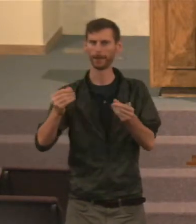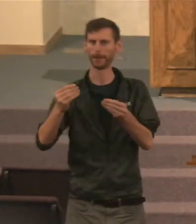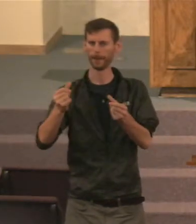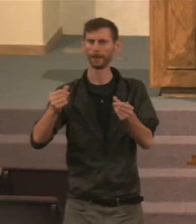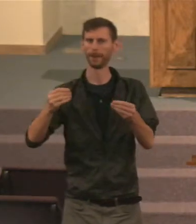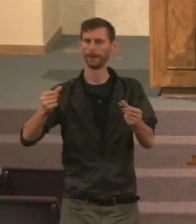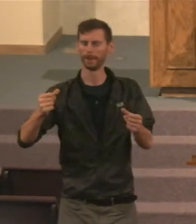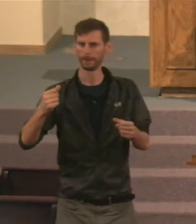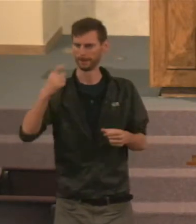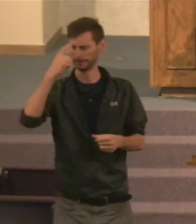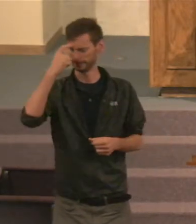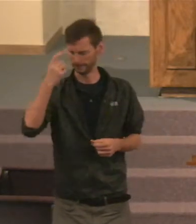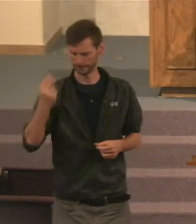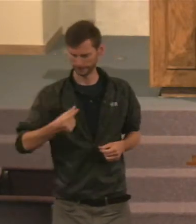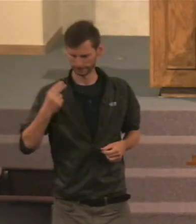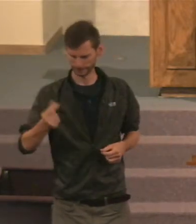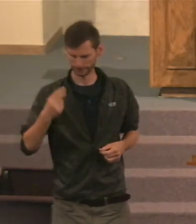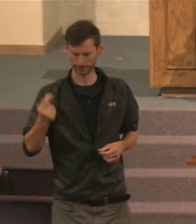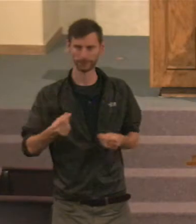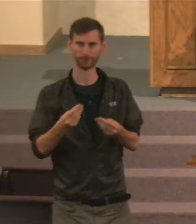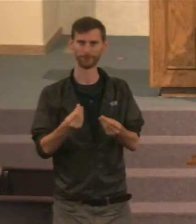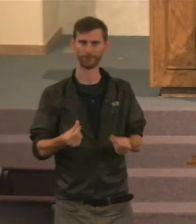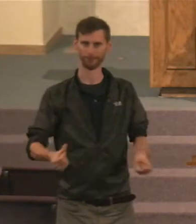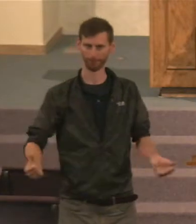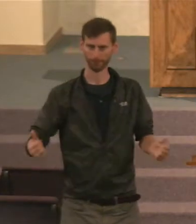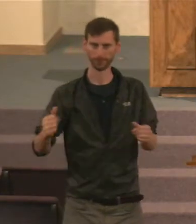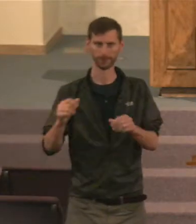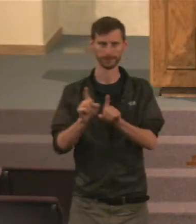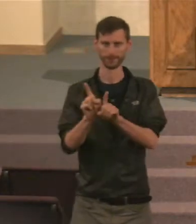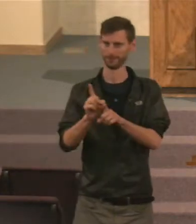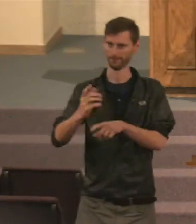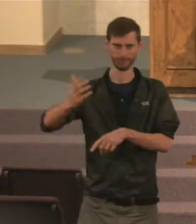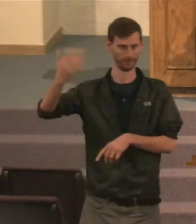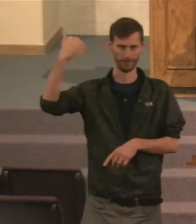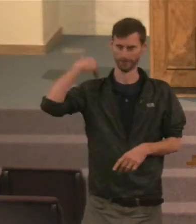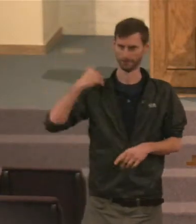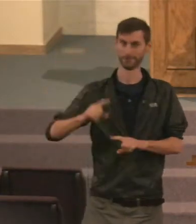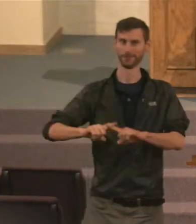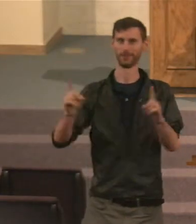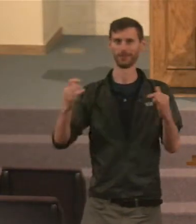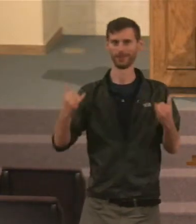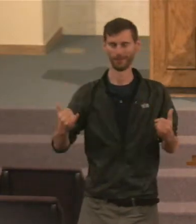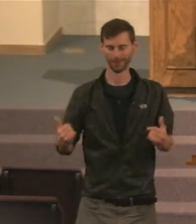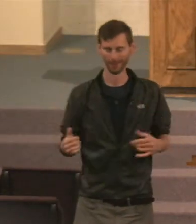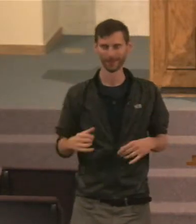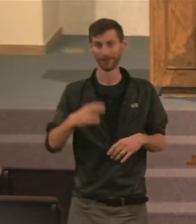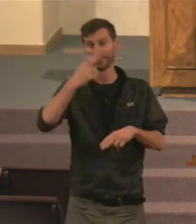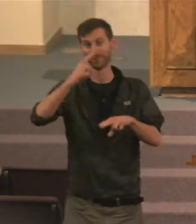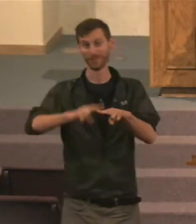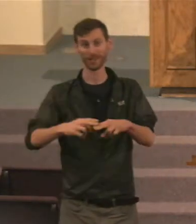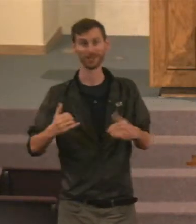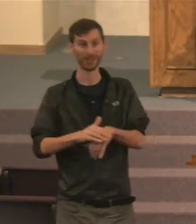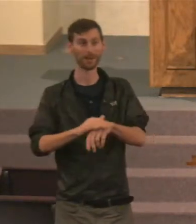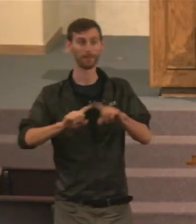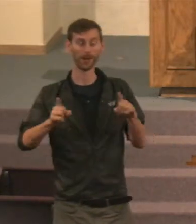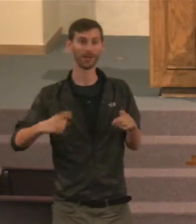the way you used to. So it's going to be a fun experience tonight. But the jokes can be on y'all.